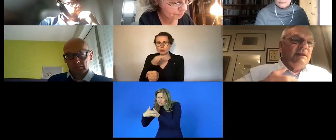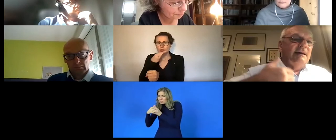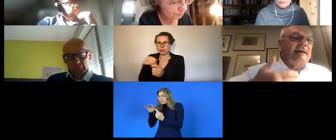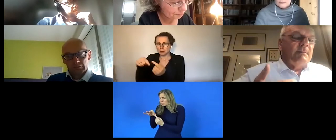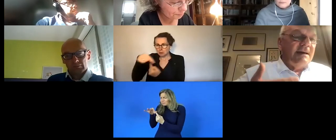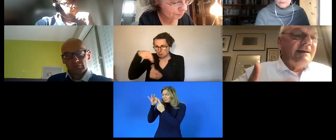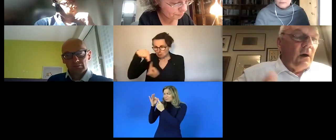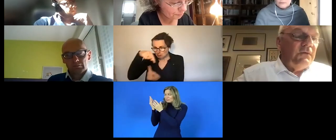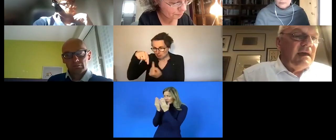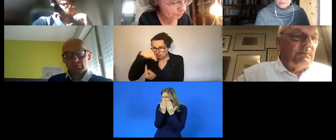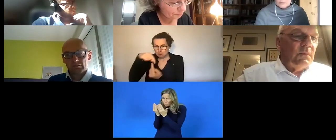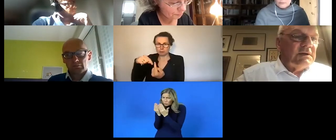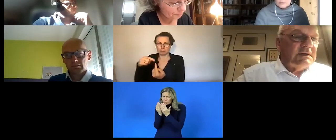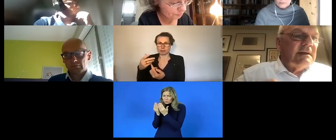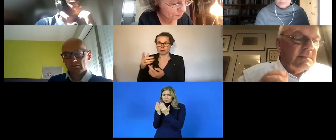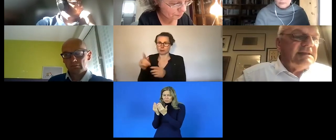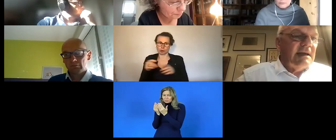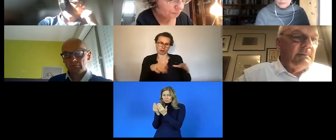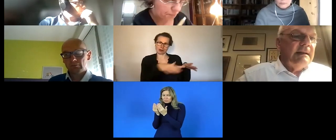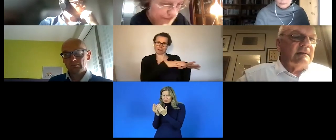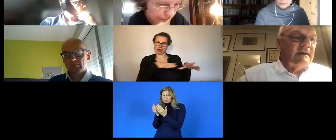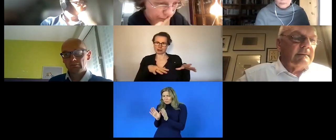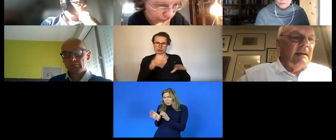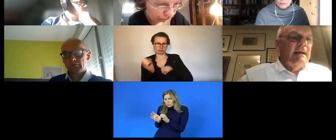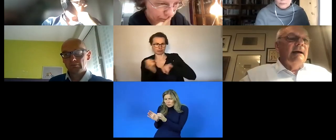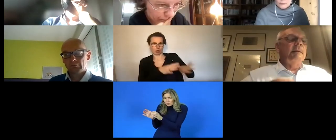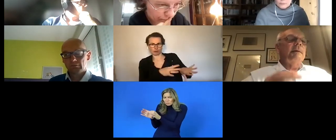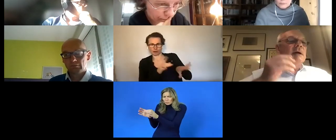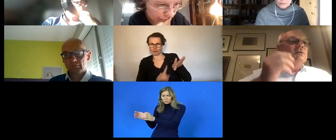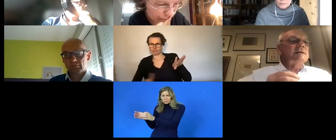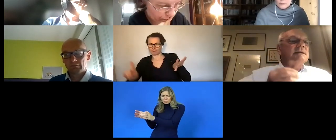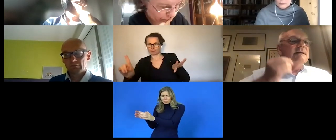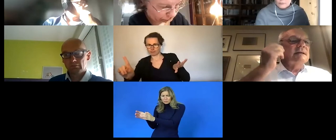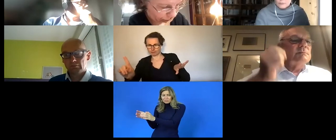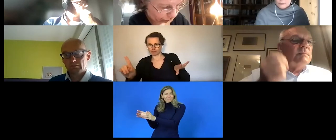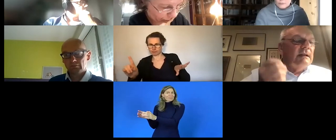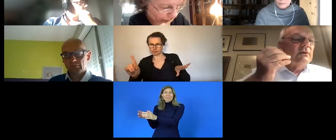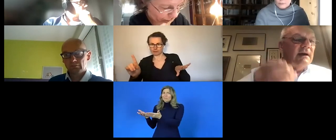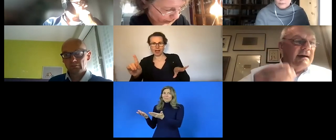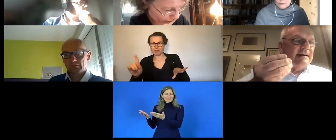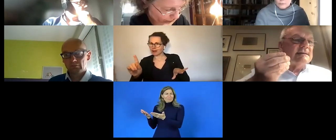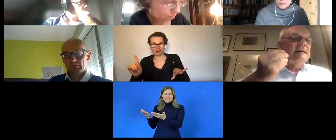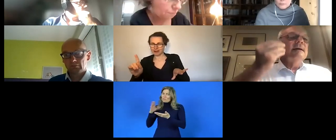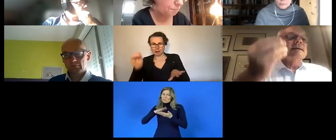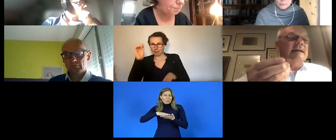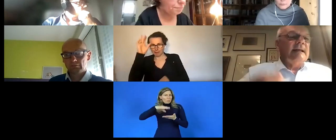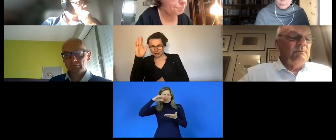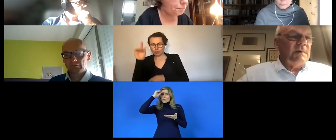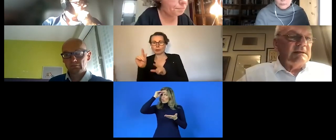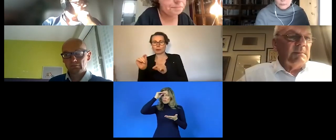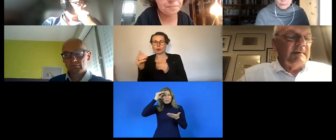child care facilities um will never learn to live